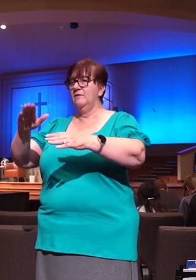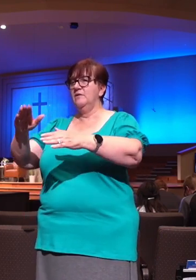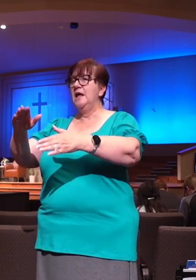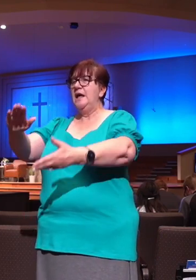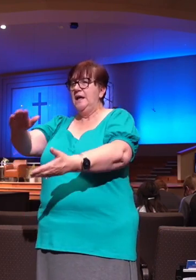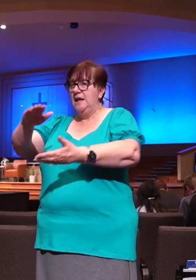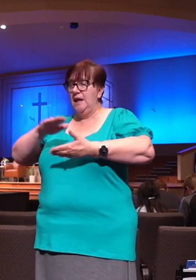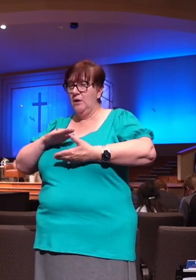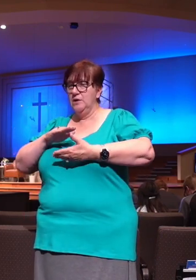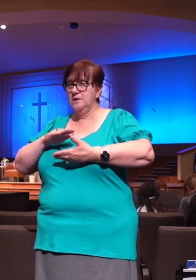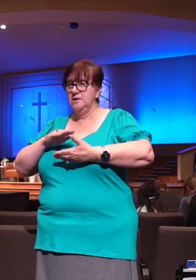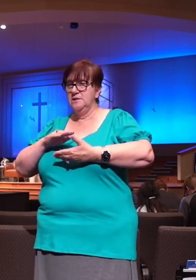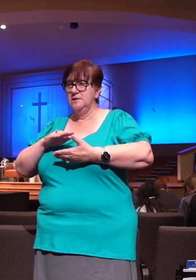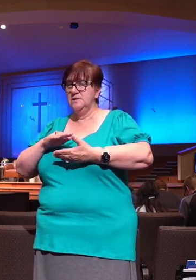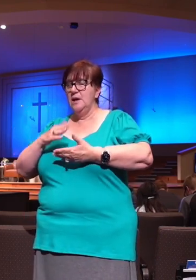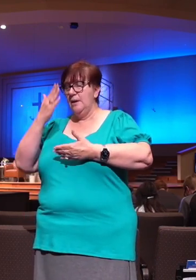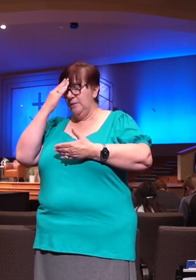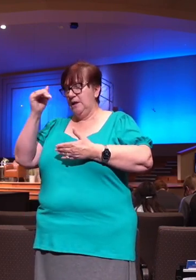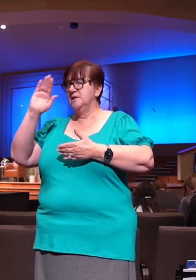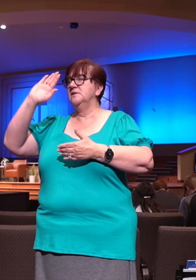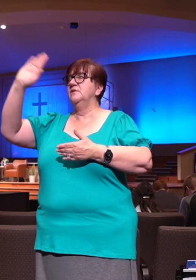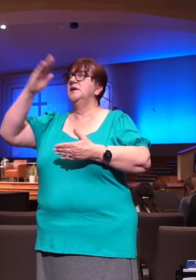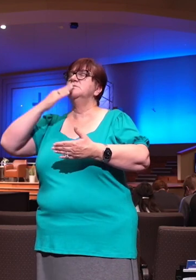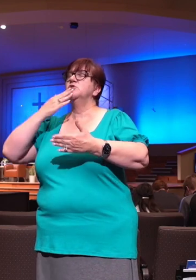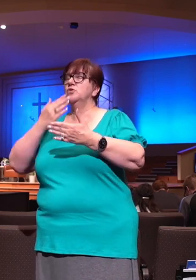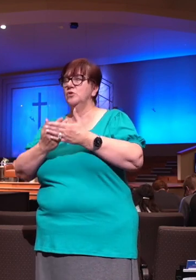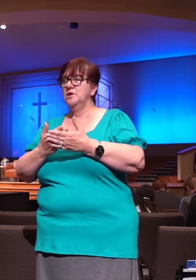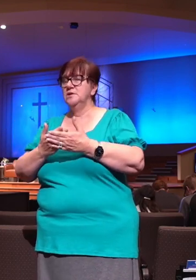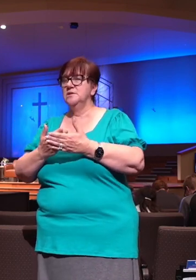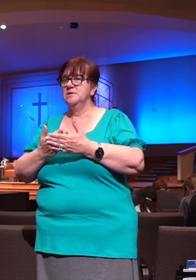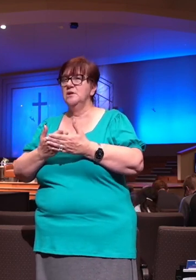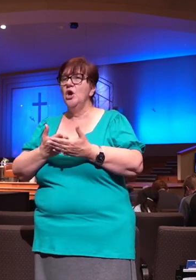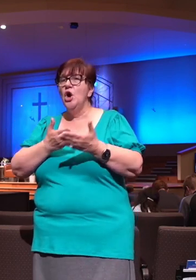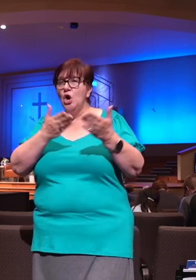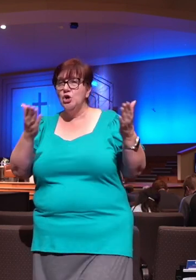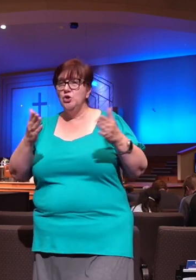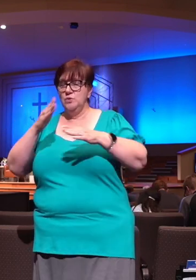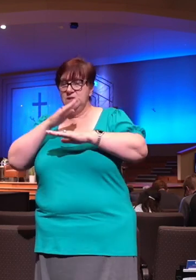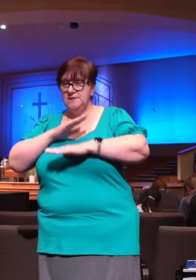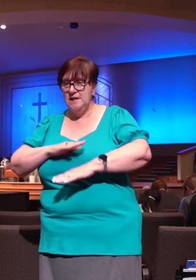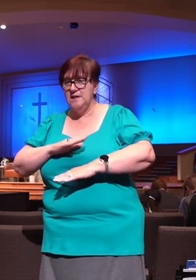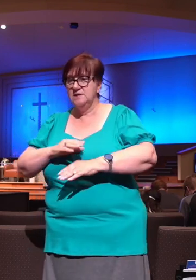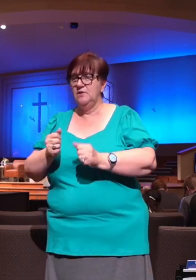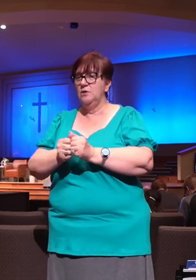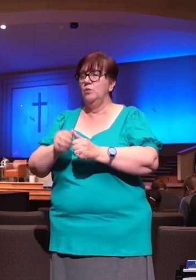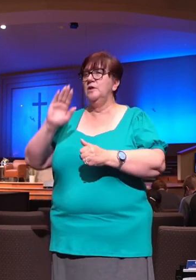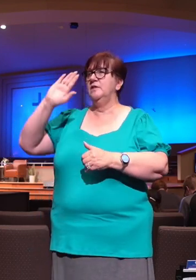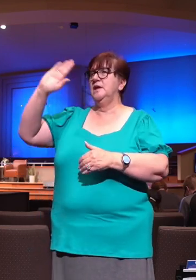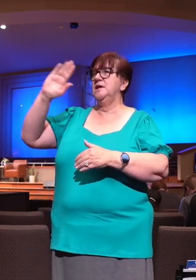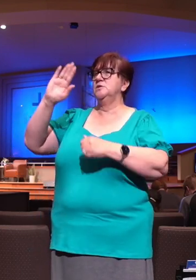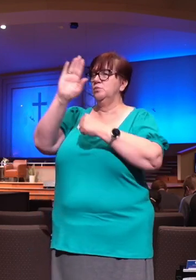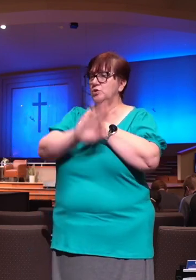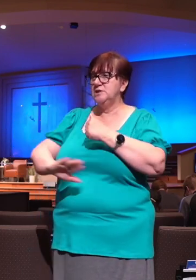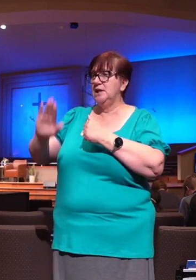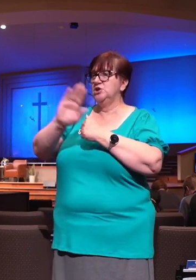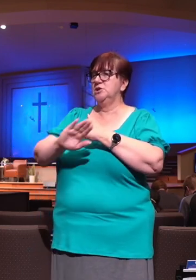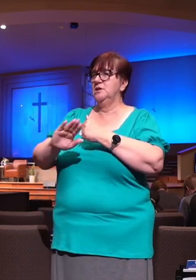was because of his goodness. Are you satisfied in his protection? Are you satisfied in his provision? Are you satisfied in his presence?